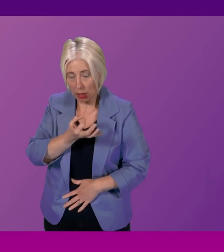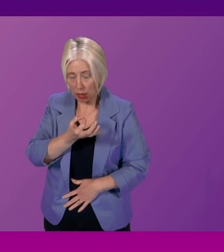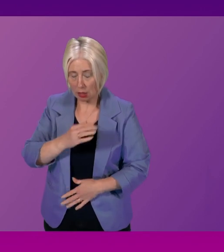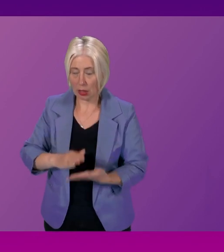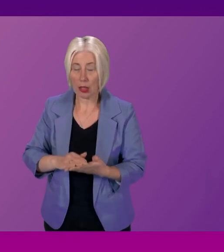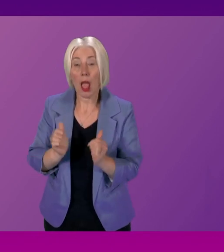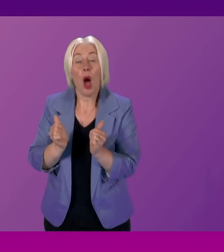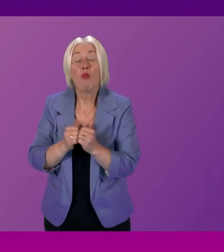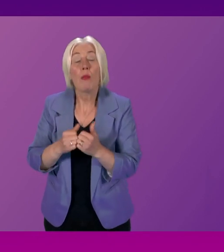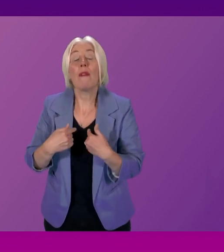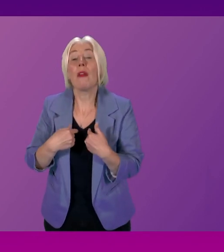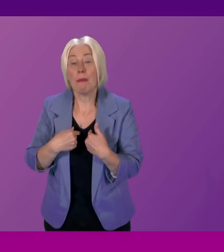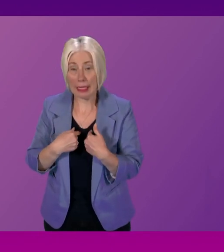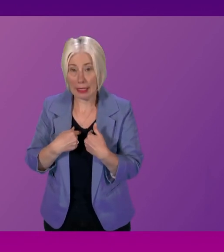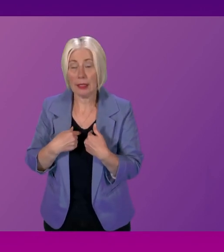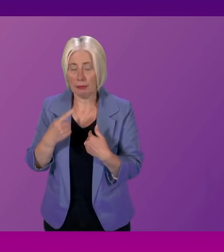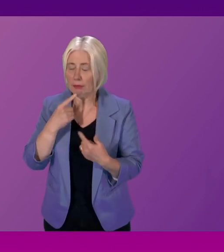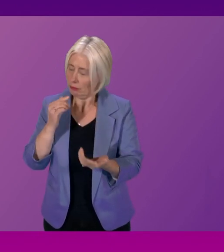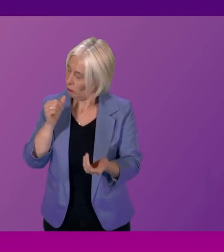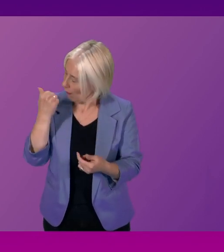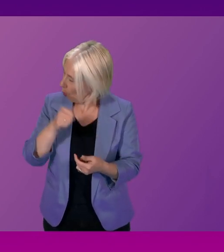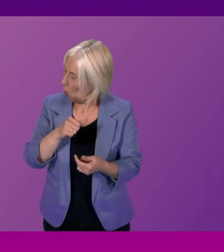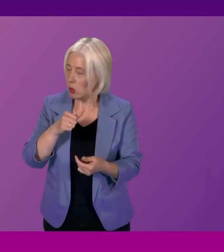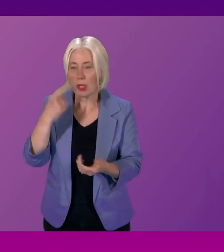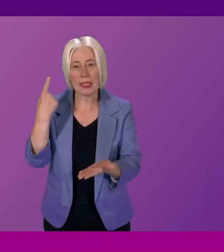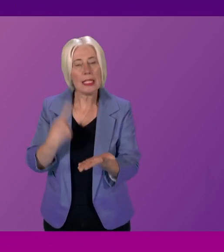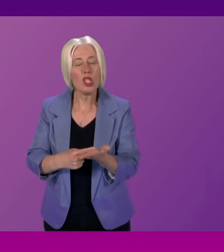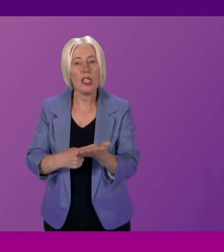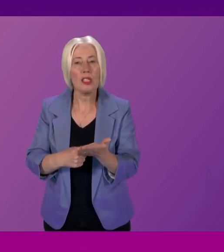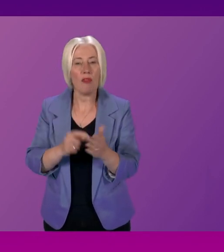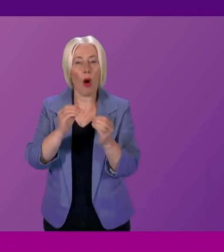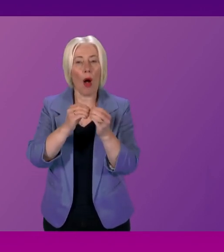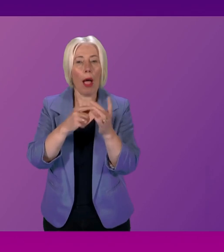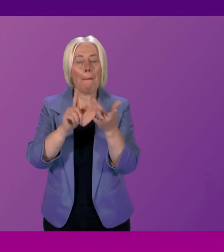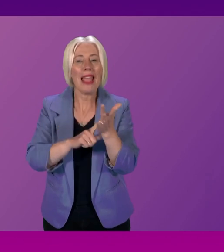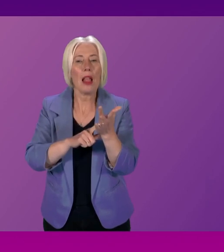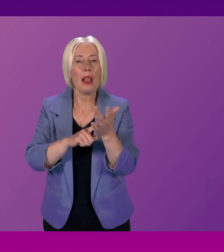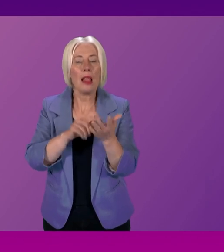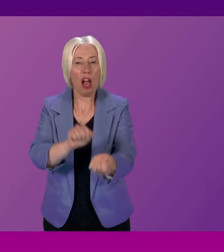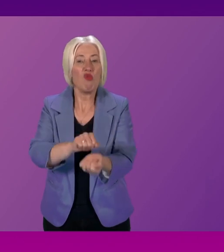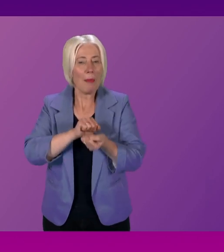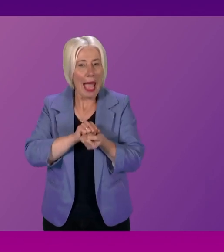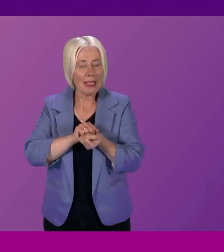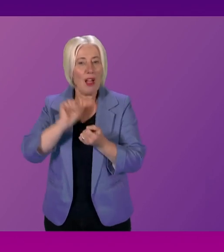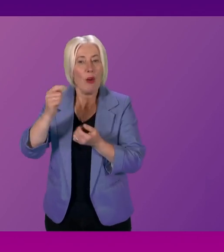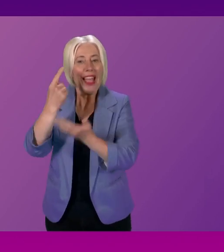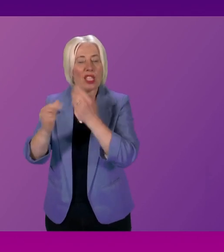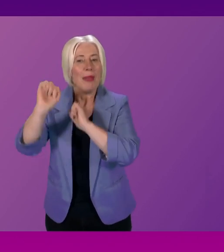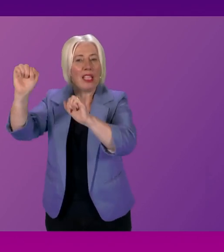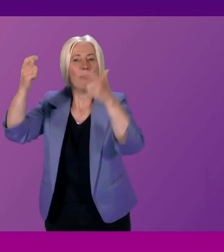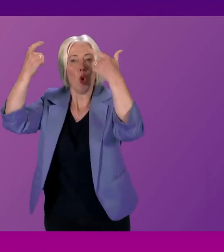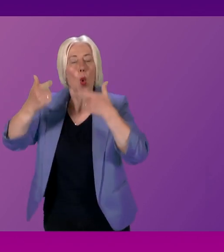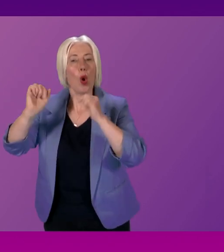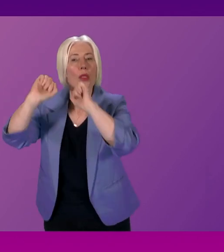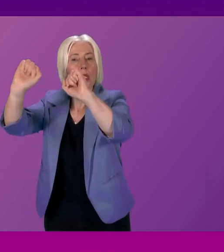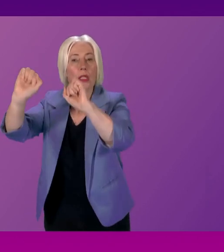appropriate for me to say that, of course, decisions about bail and remand are for the independent judiciary. They're for the independent courts to determine. They are not